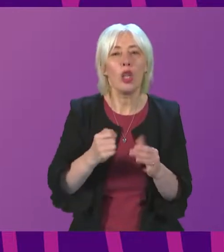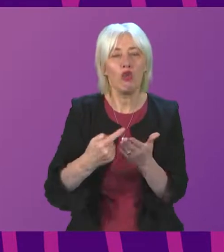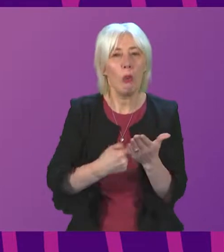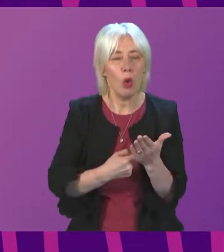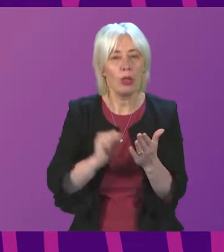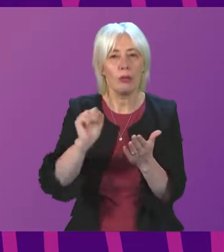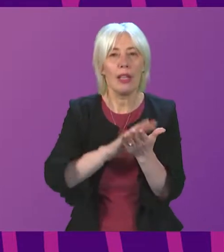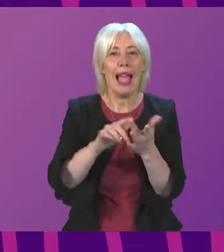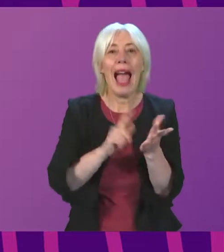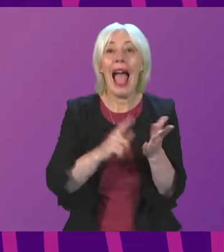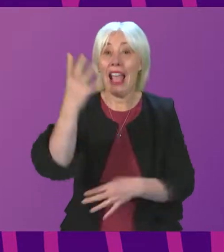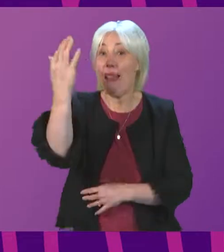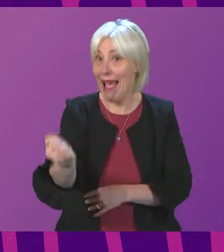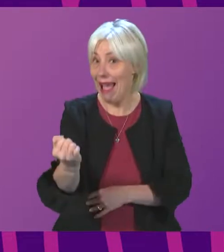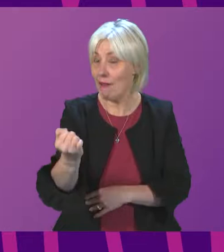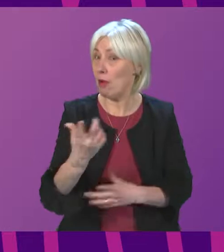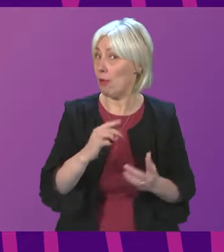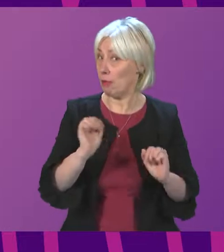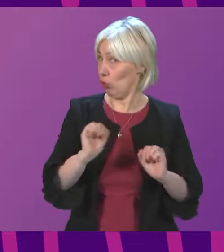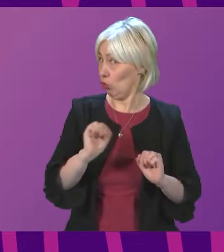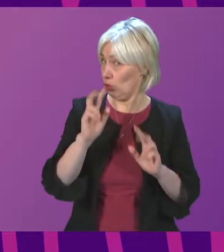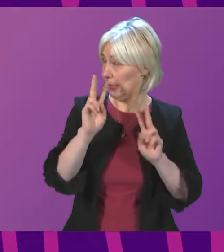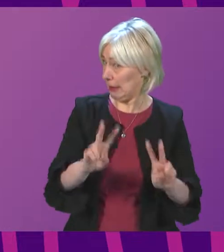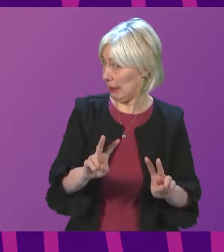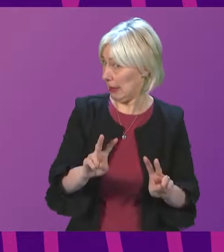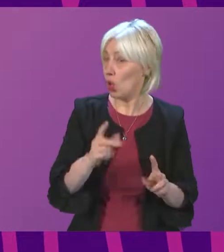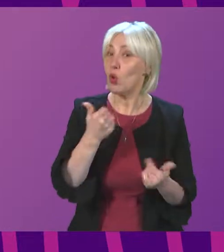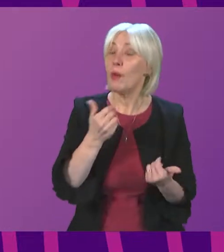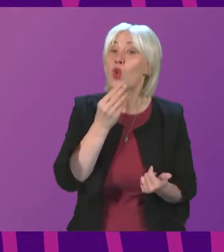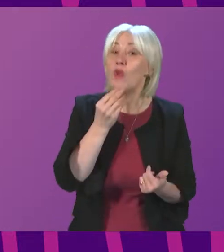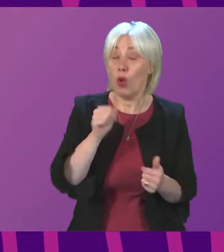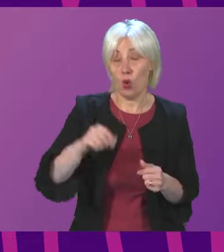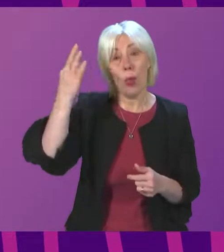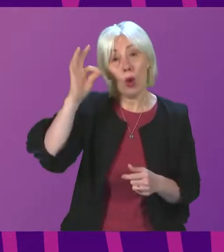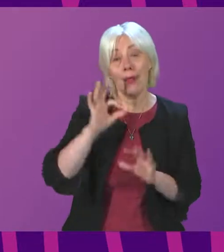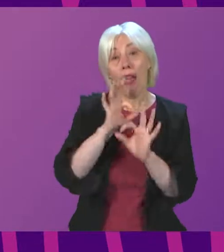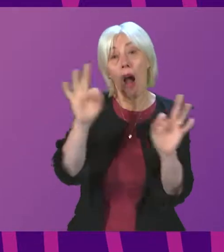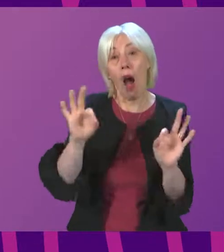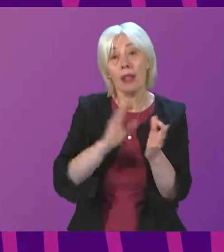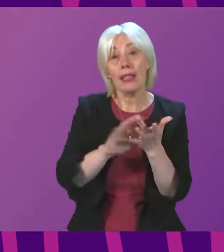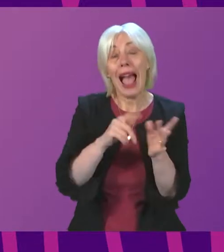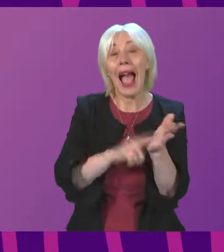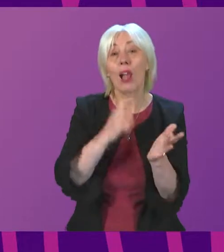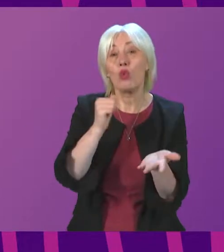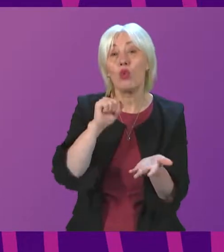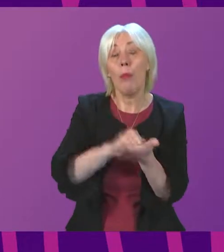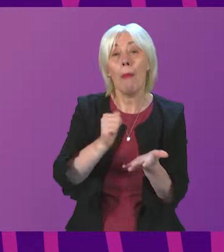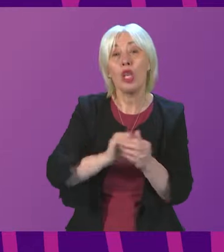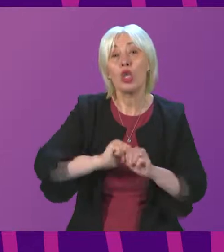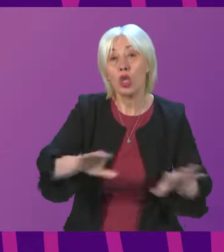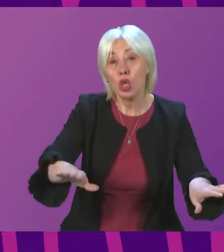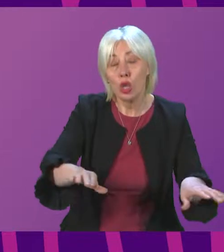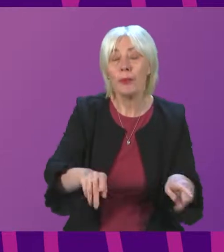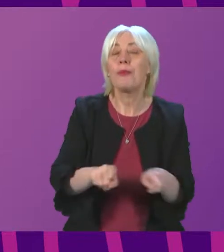have it. So it would be useful if the committee would ask them to publish that as well. And there's the issue of the